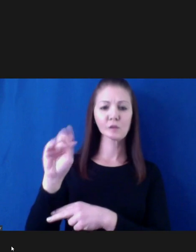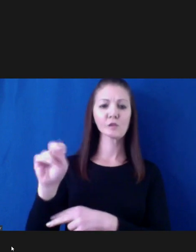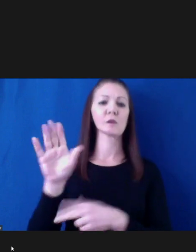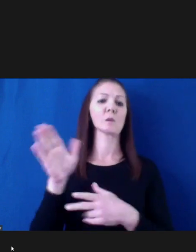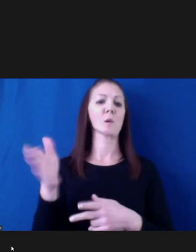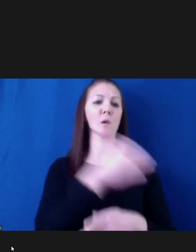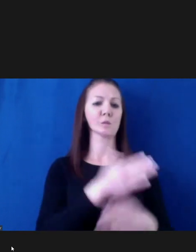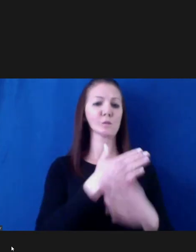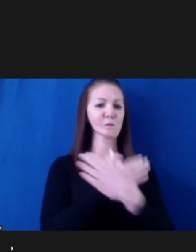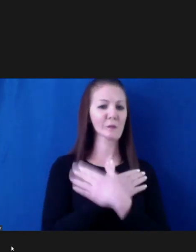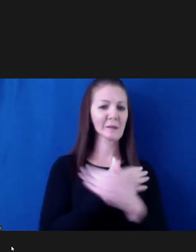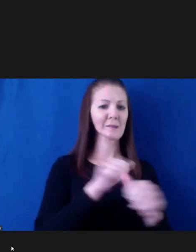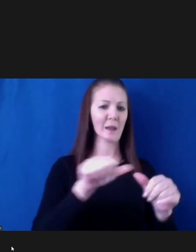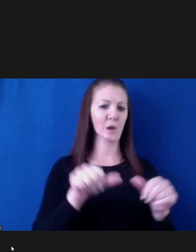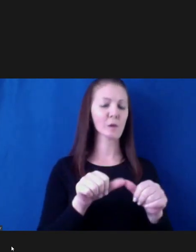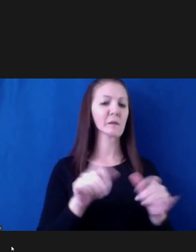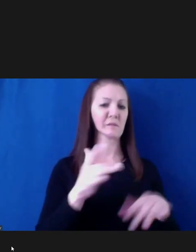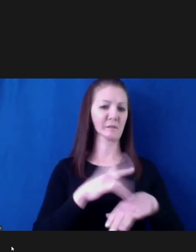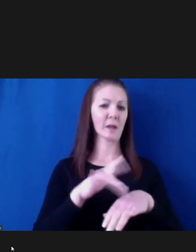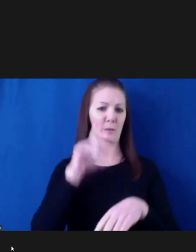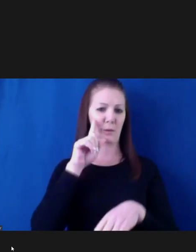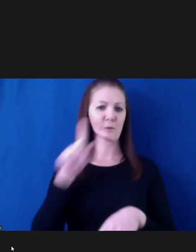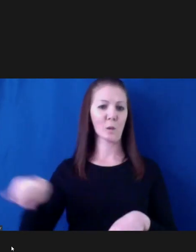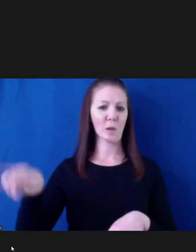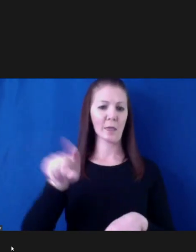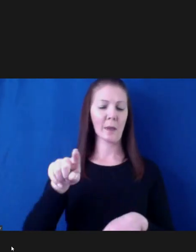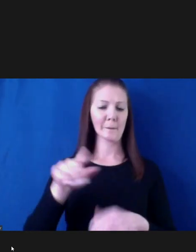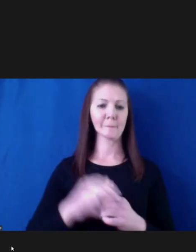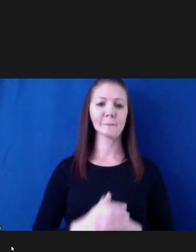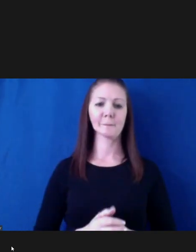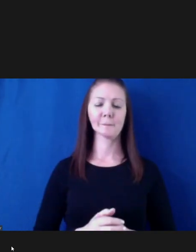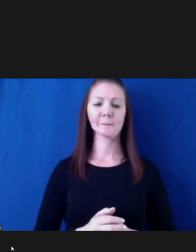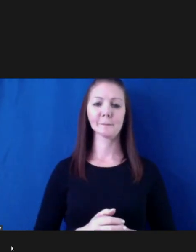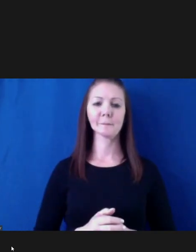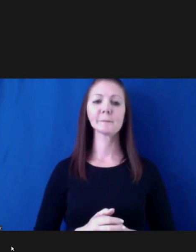We'll move along next to Paul Hughes, the Waterbury Republican American.